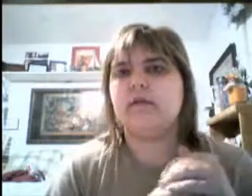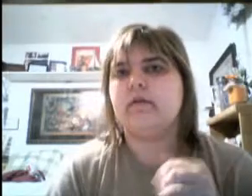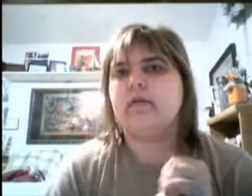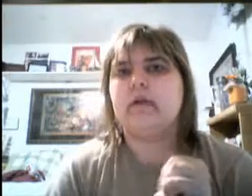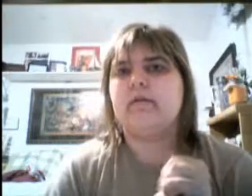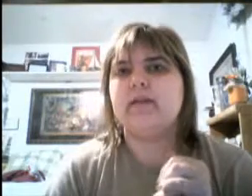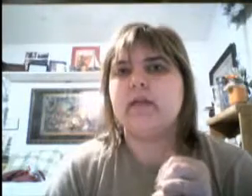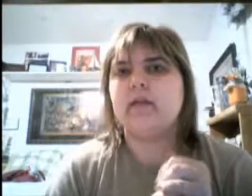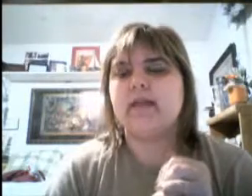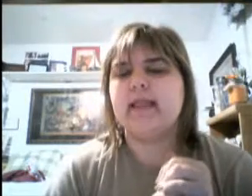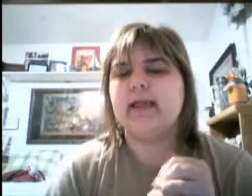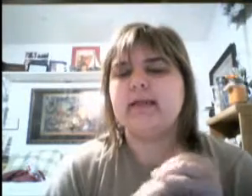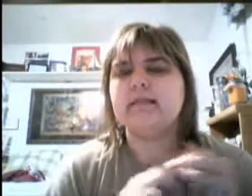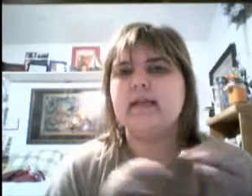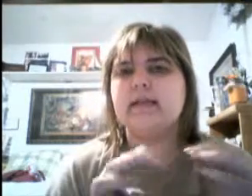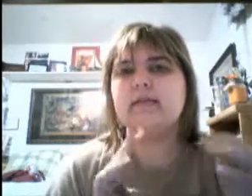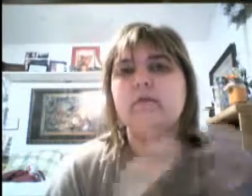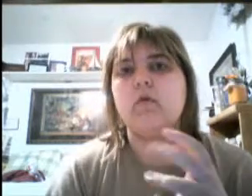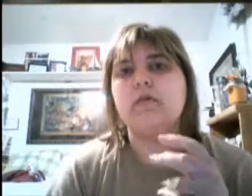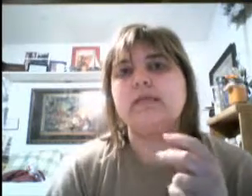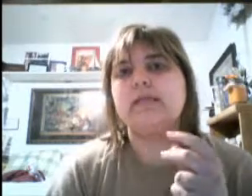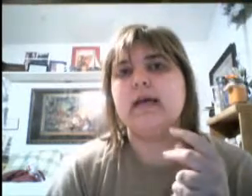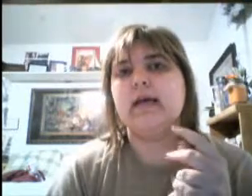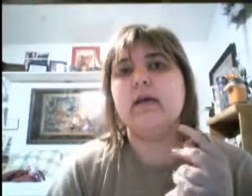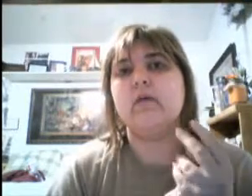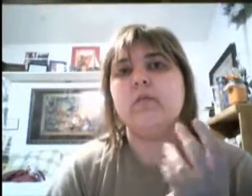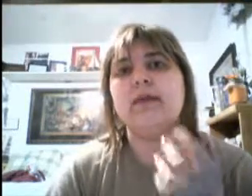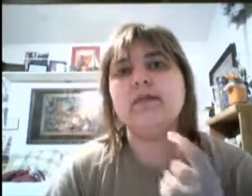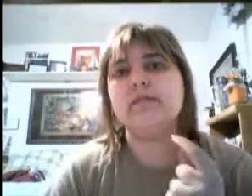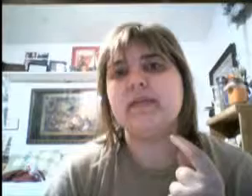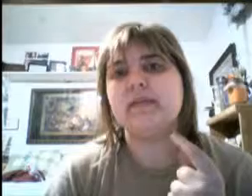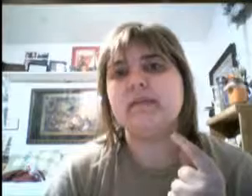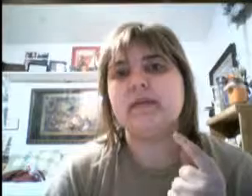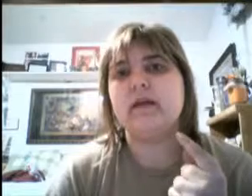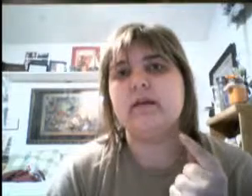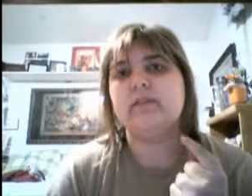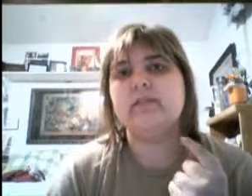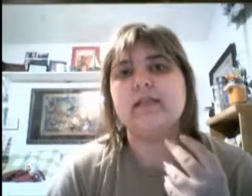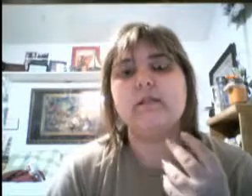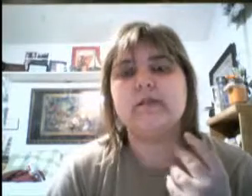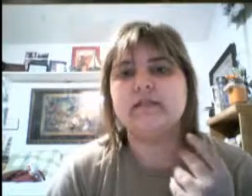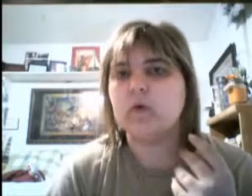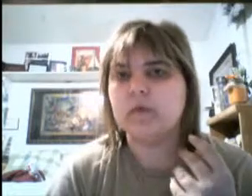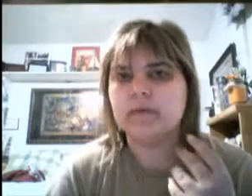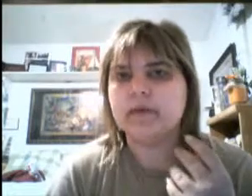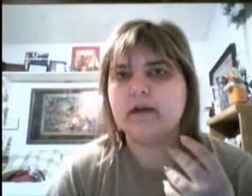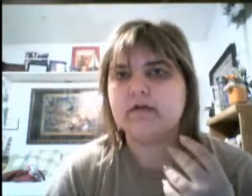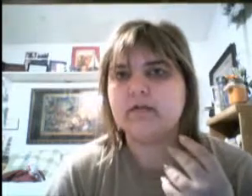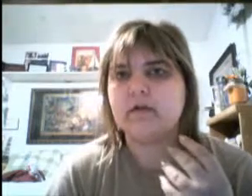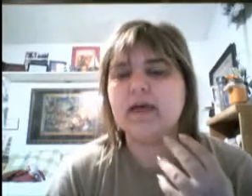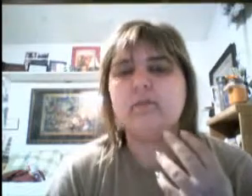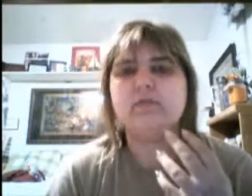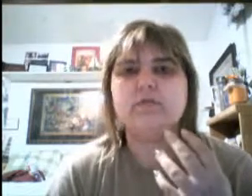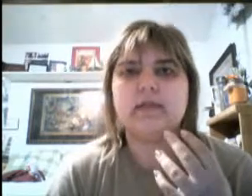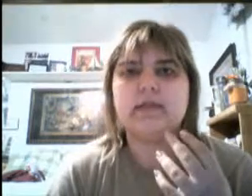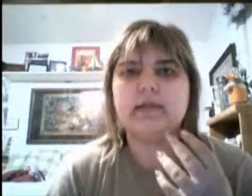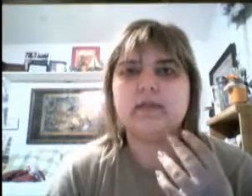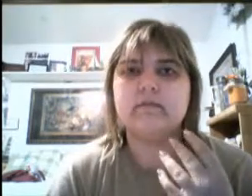video on that. And then, of course, uh, we got to meet some celebrities while we were there, so, that was really neat, and